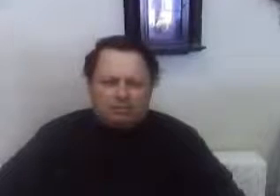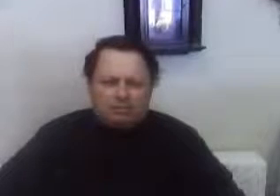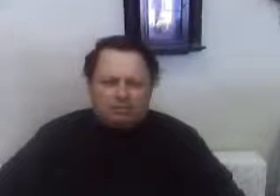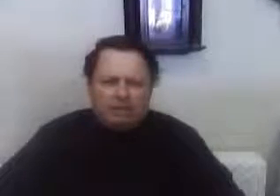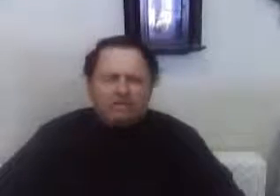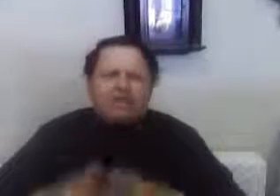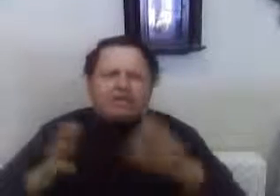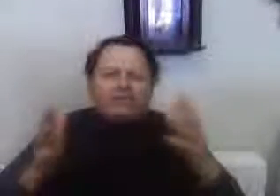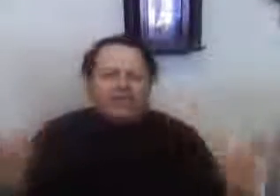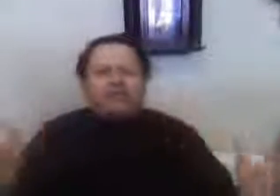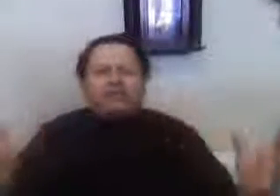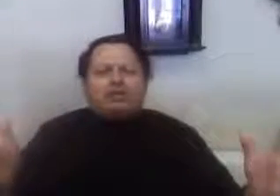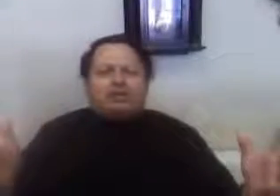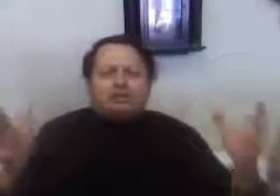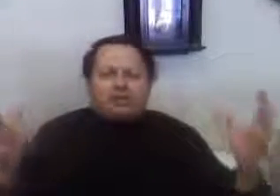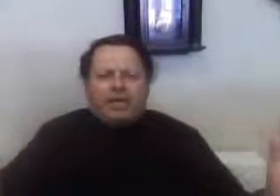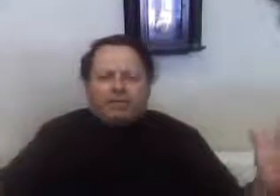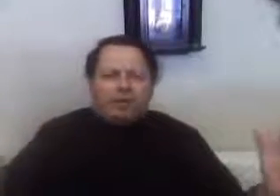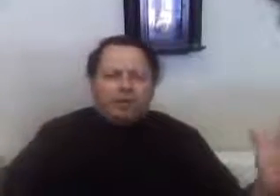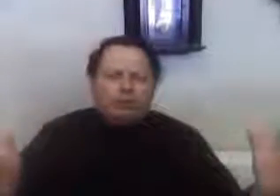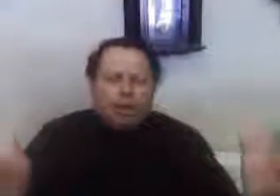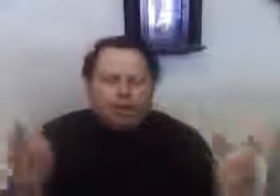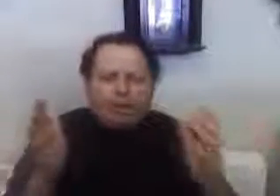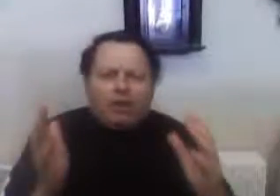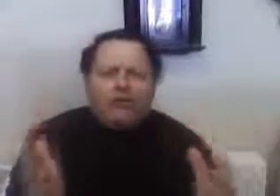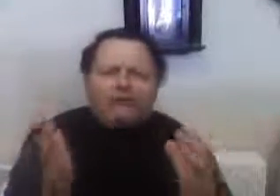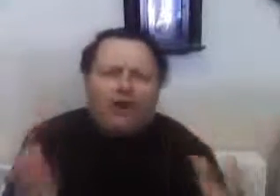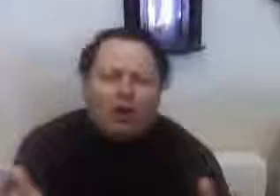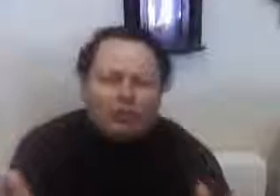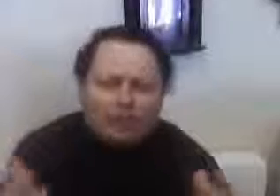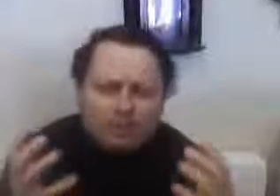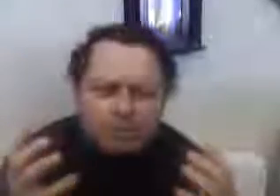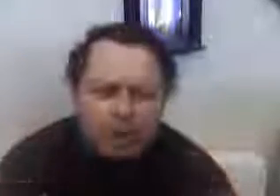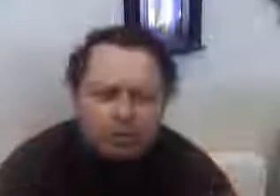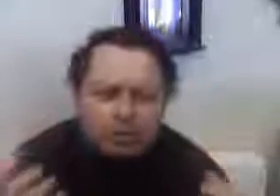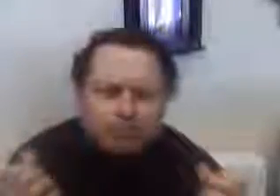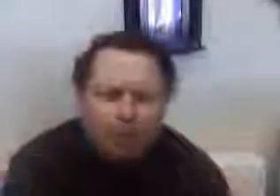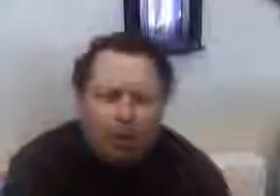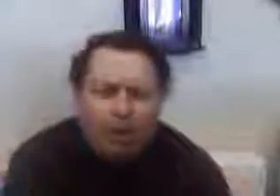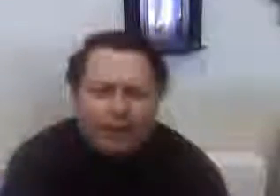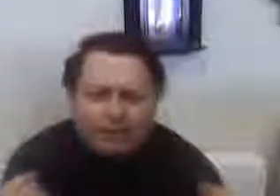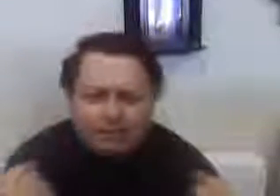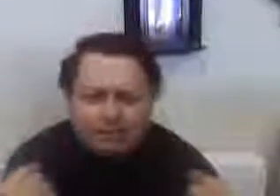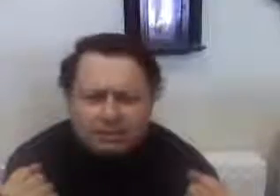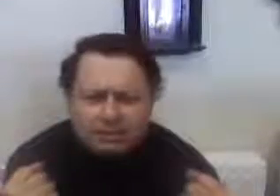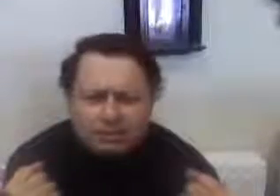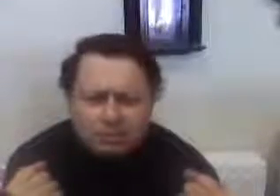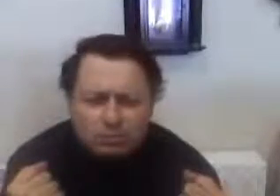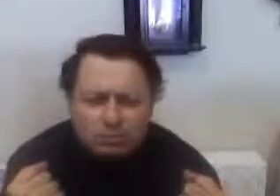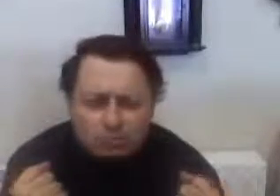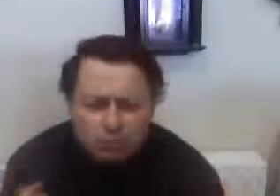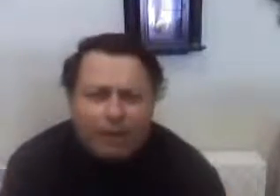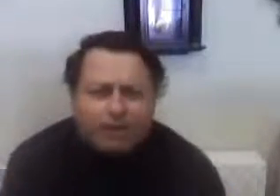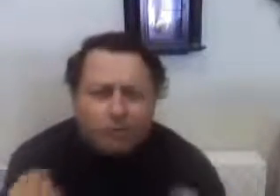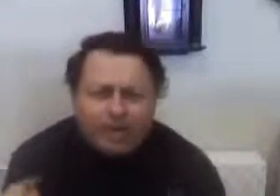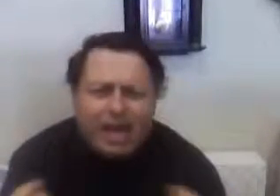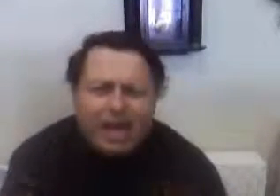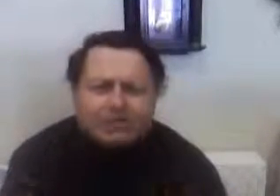And to convince you, the people, your vote is the most important weapon we have